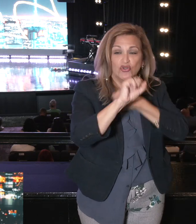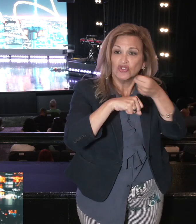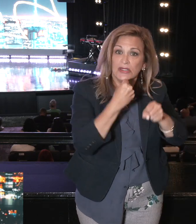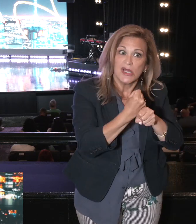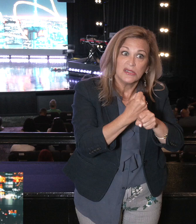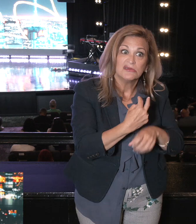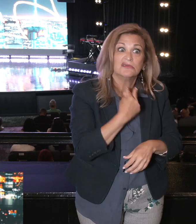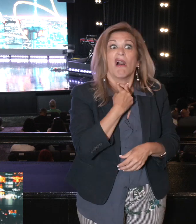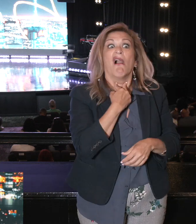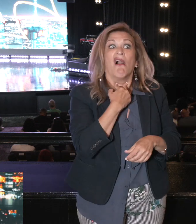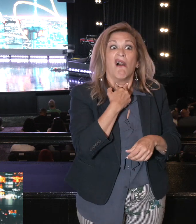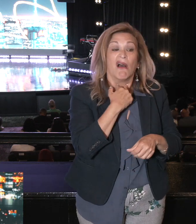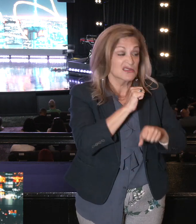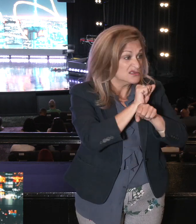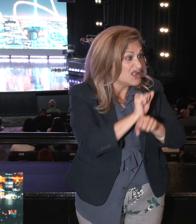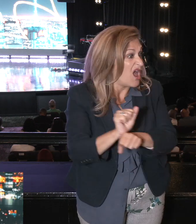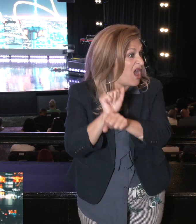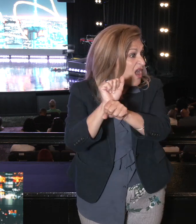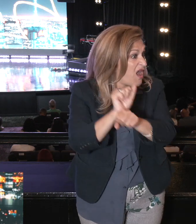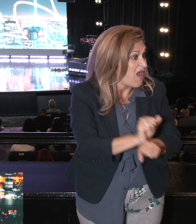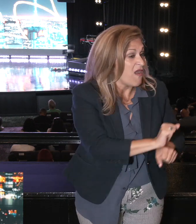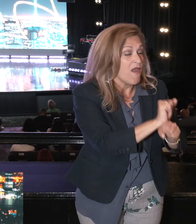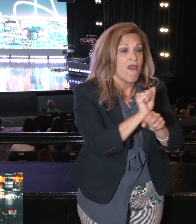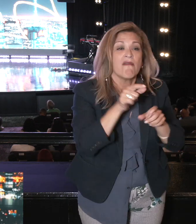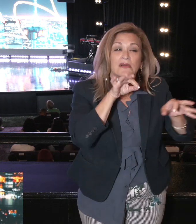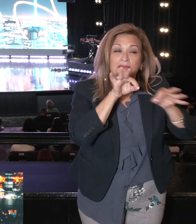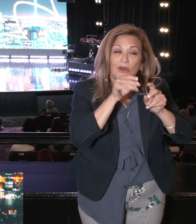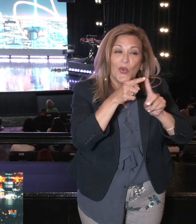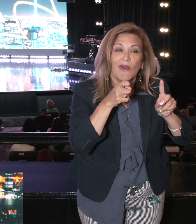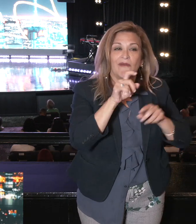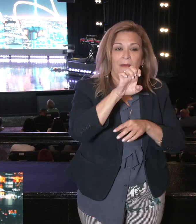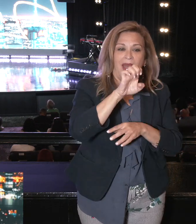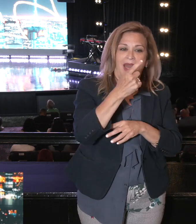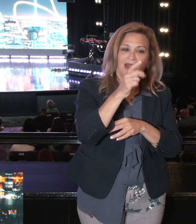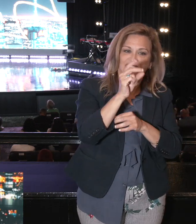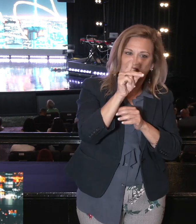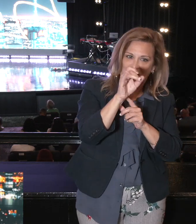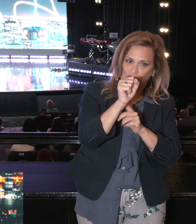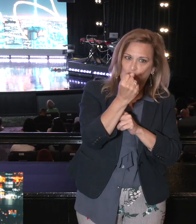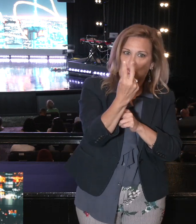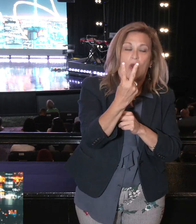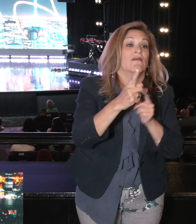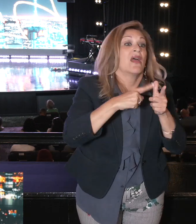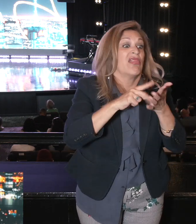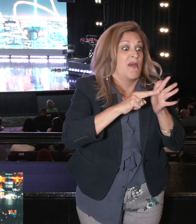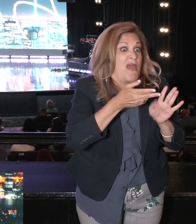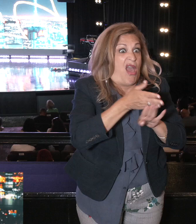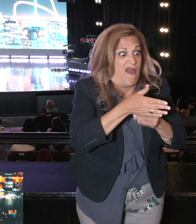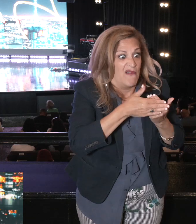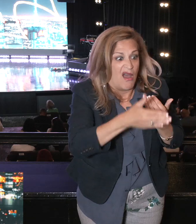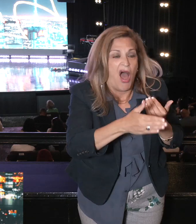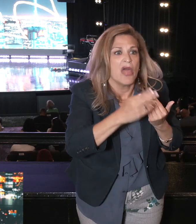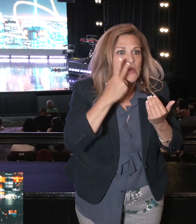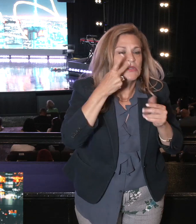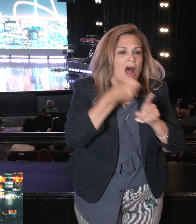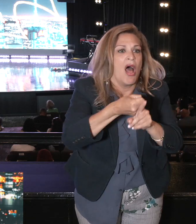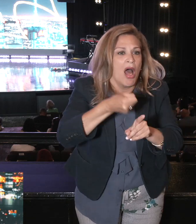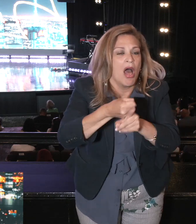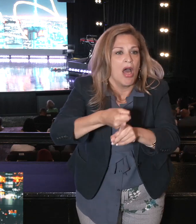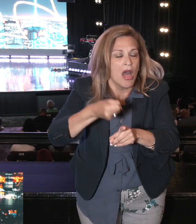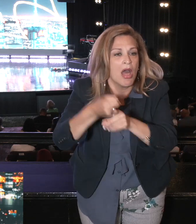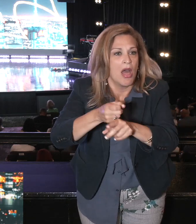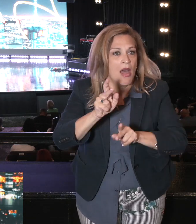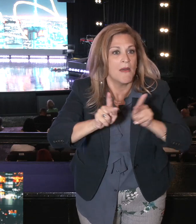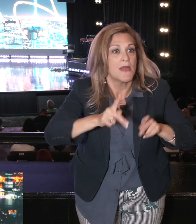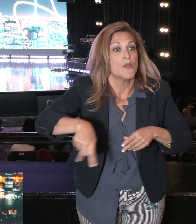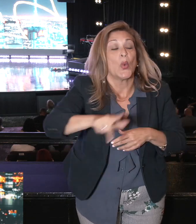That's Exodus 12. And they saw, over a period of nine months, ten plagues hit the Egyptians.